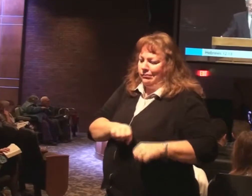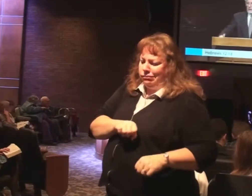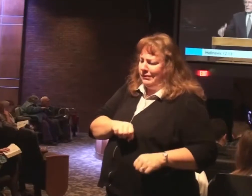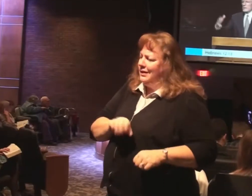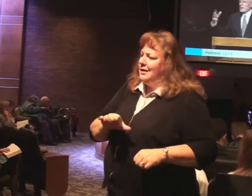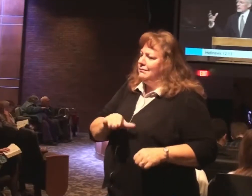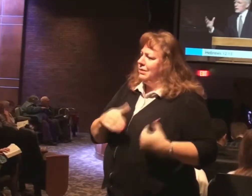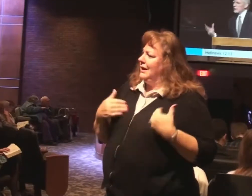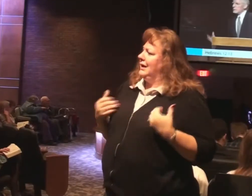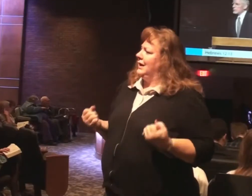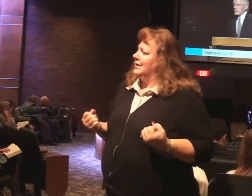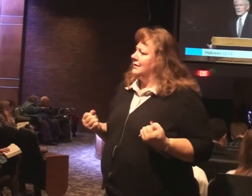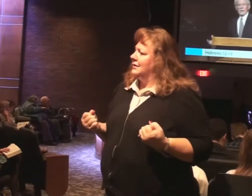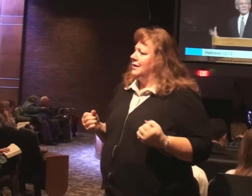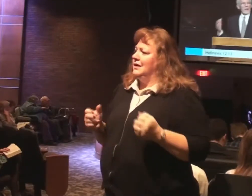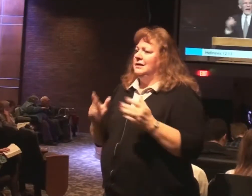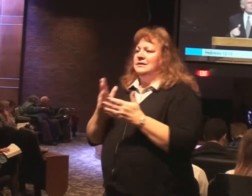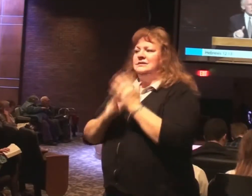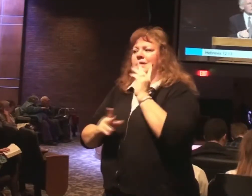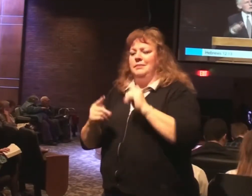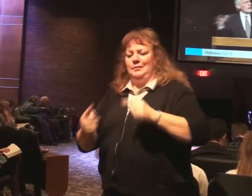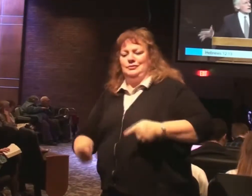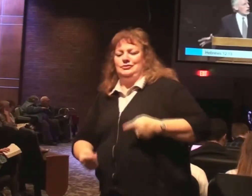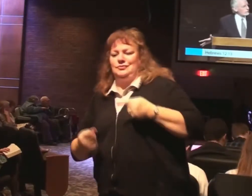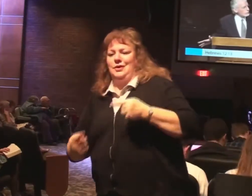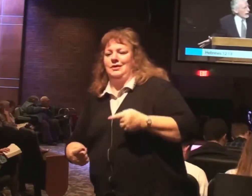healed. So people struggling. The answer is not get off track.